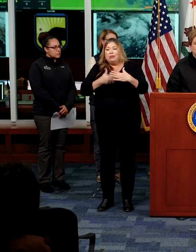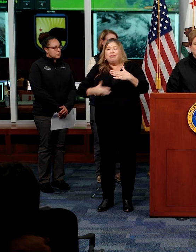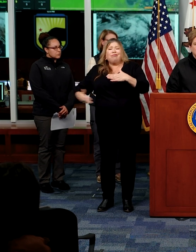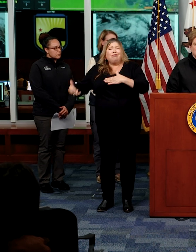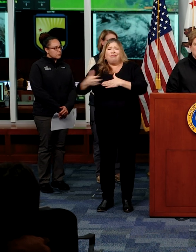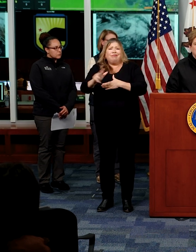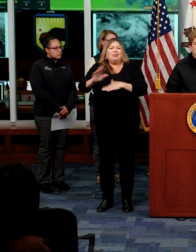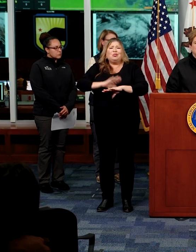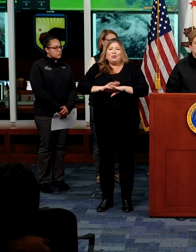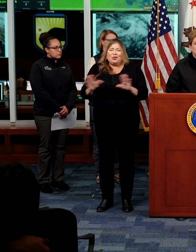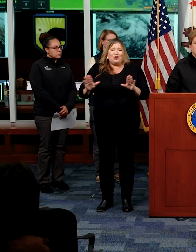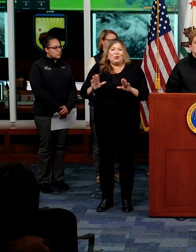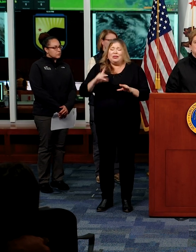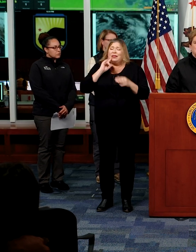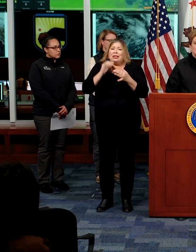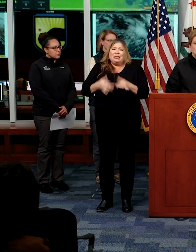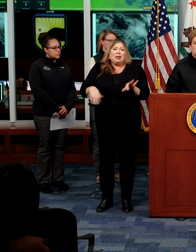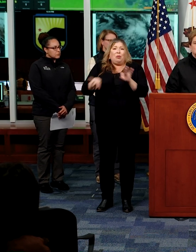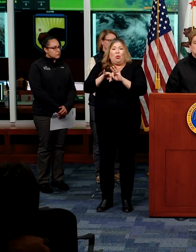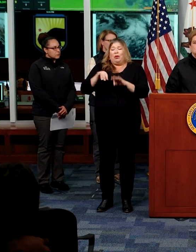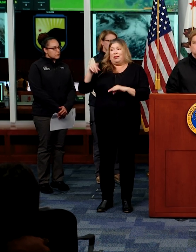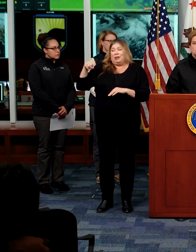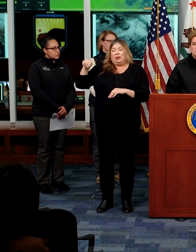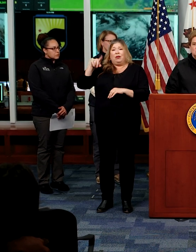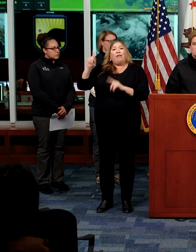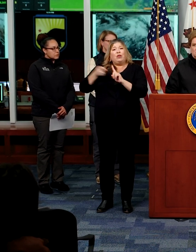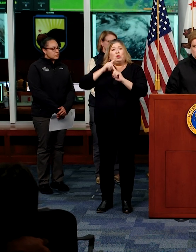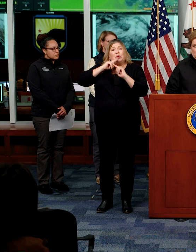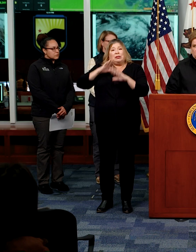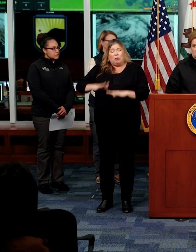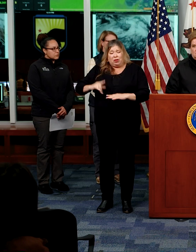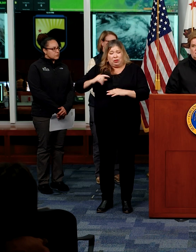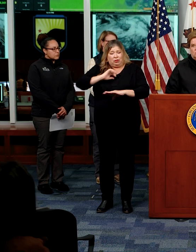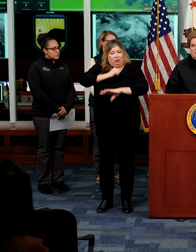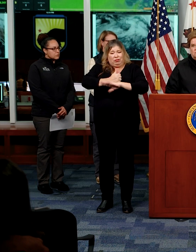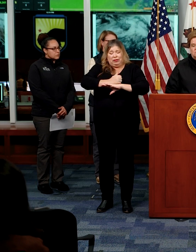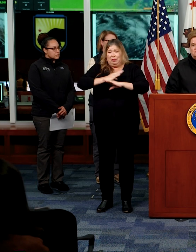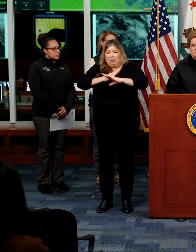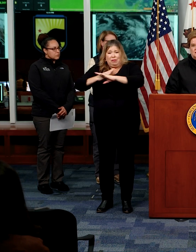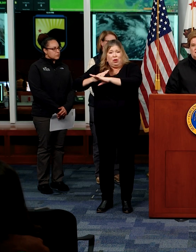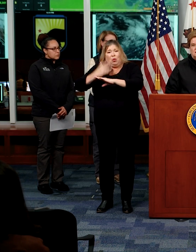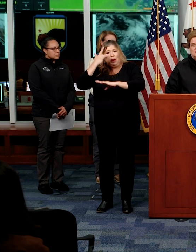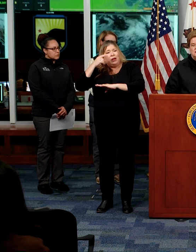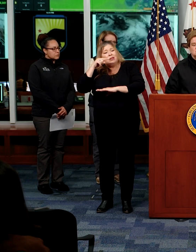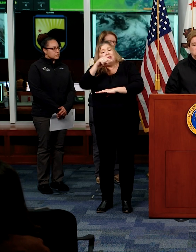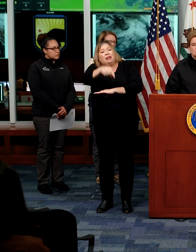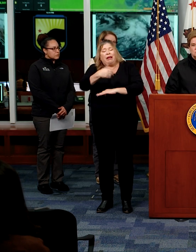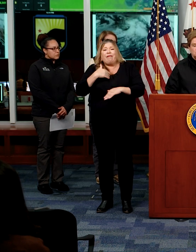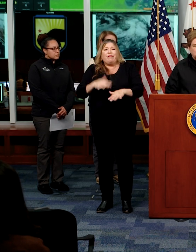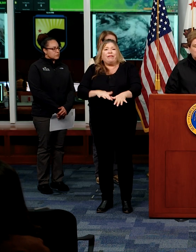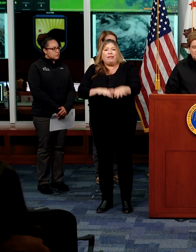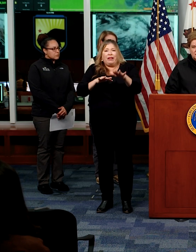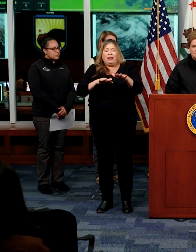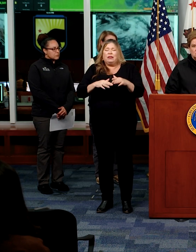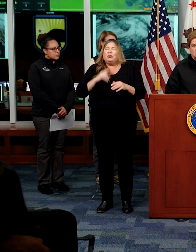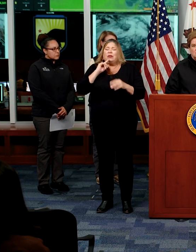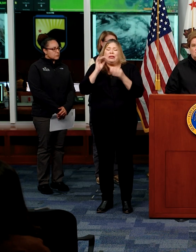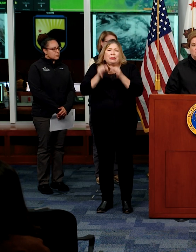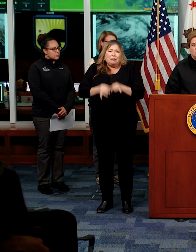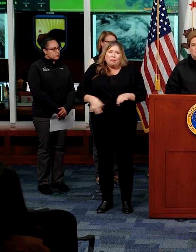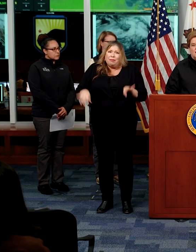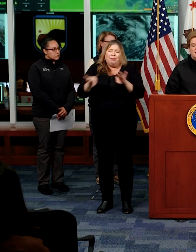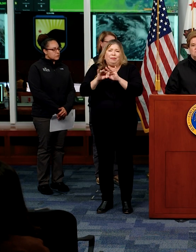First responders use these barriers to redirect traffic away from flooding. It's imperative